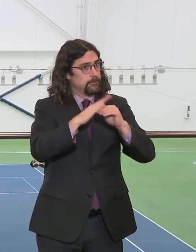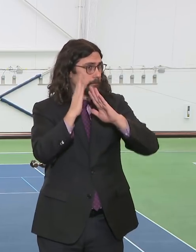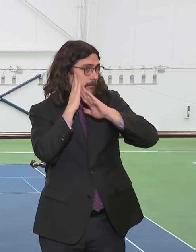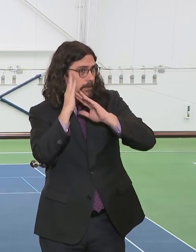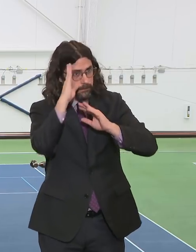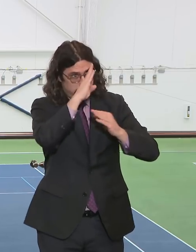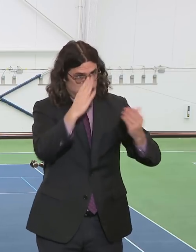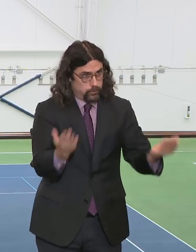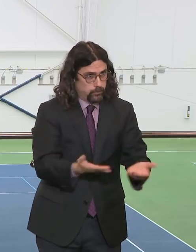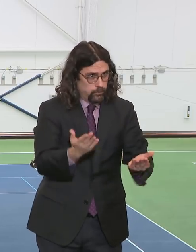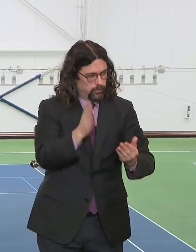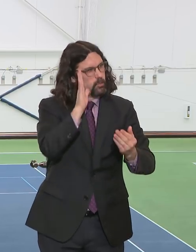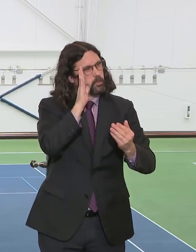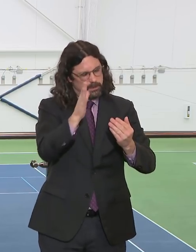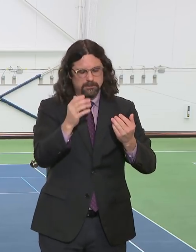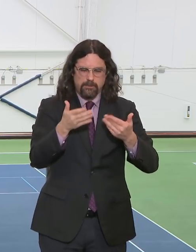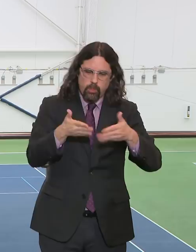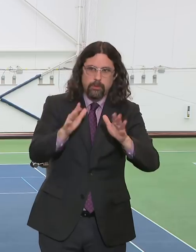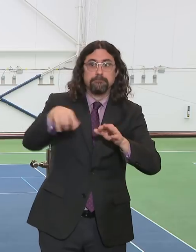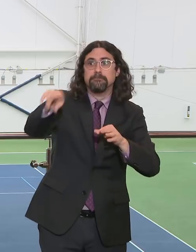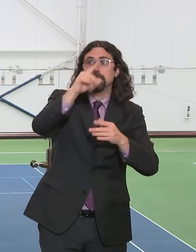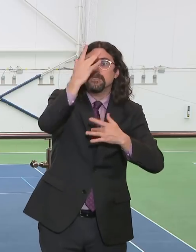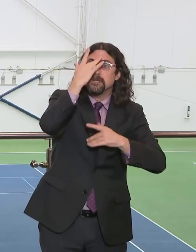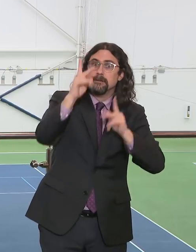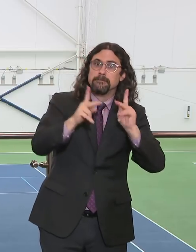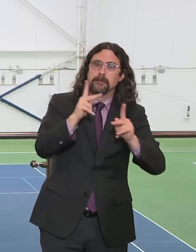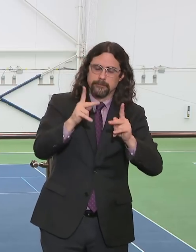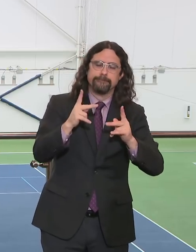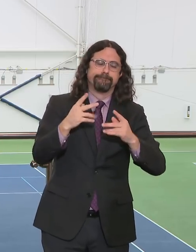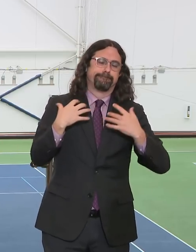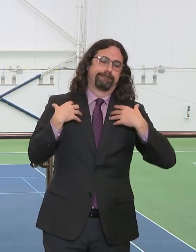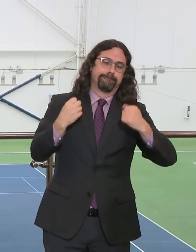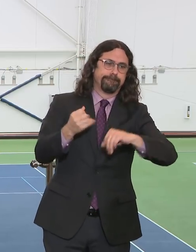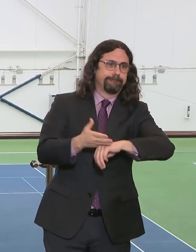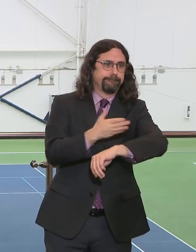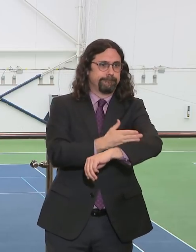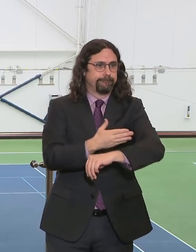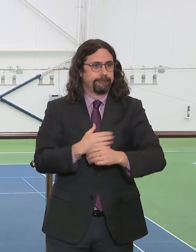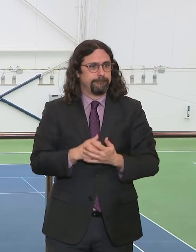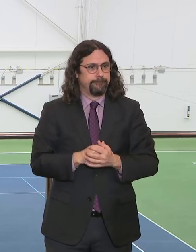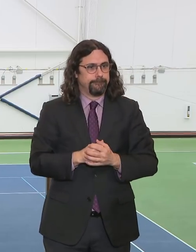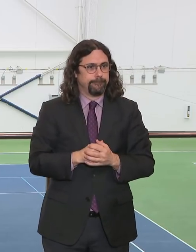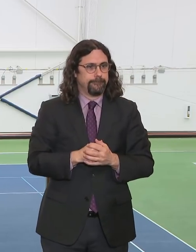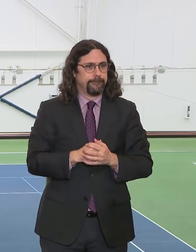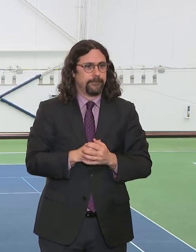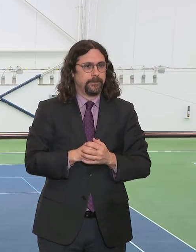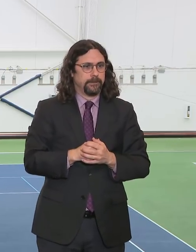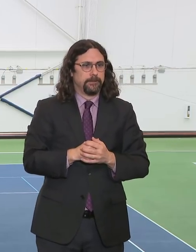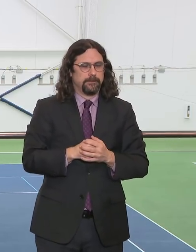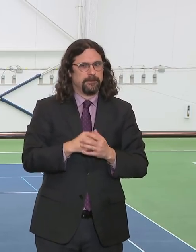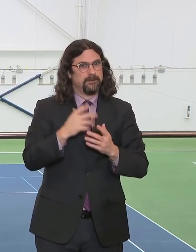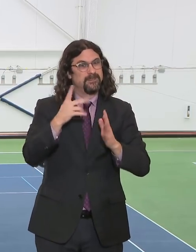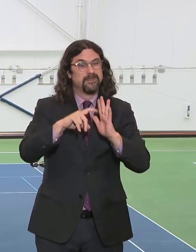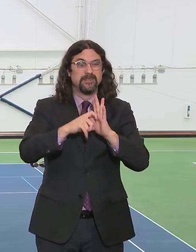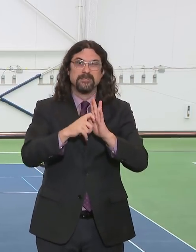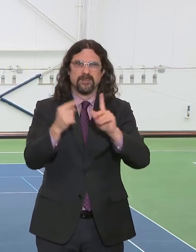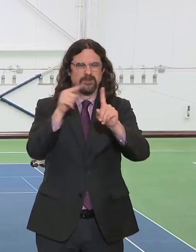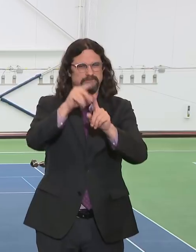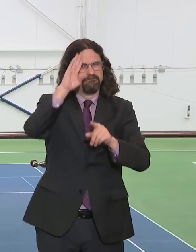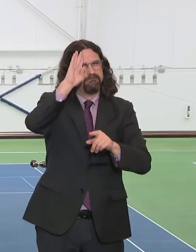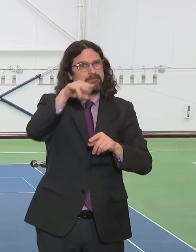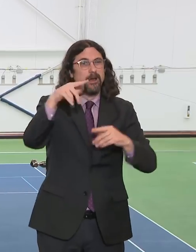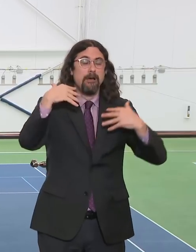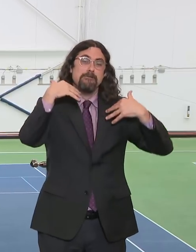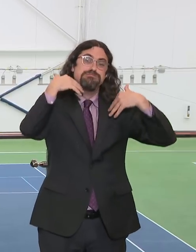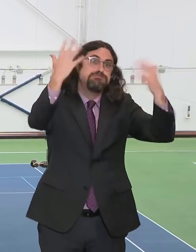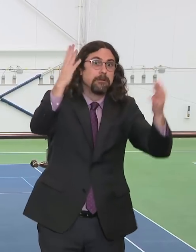patients who come through Elmhurst Hospital and can receive care here. It's going to